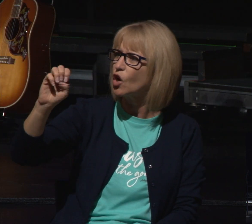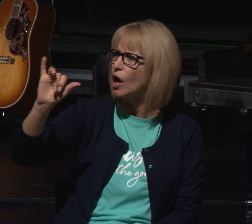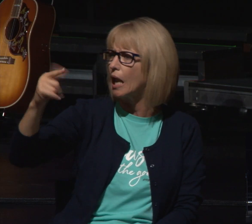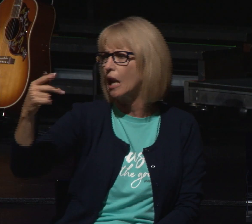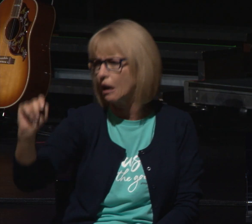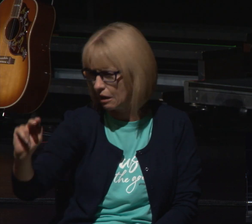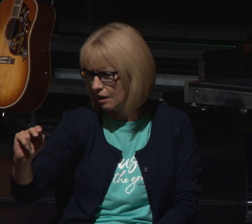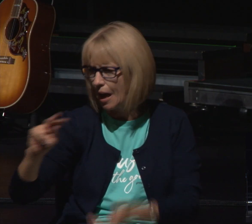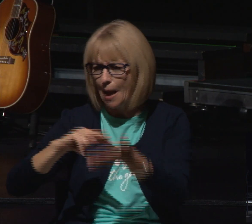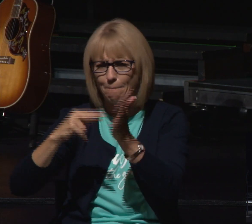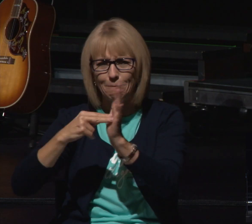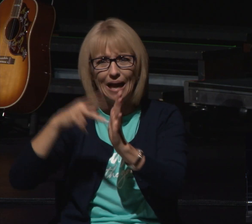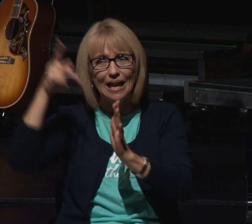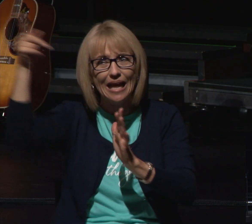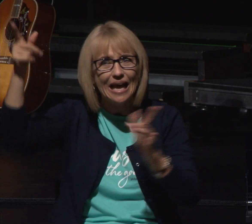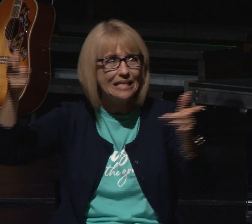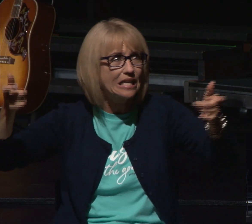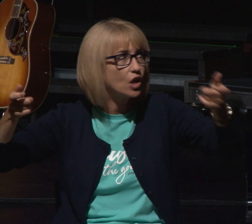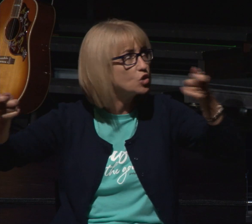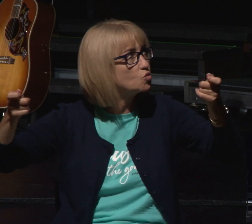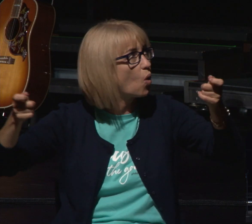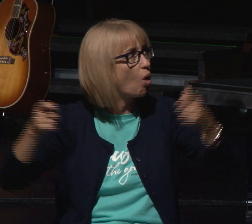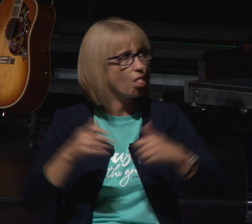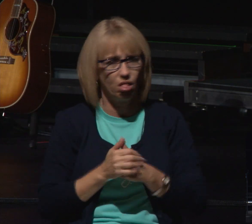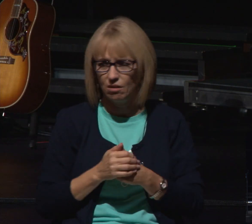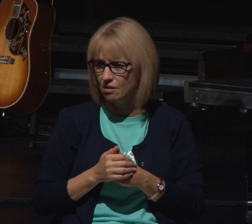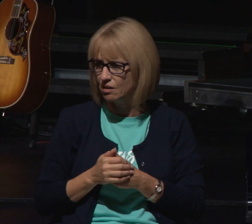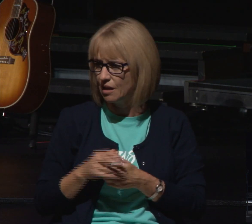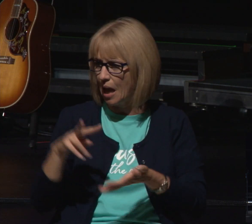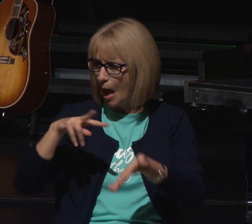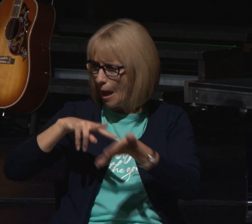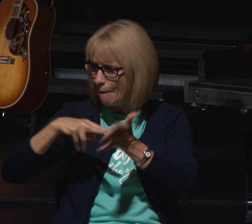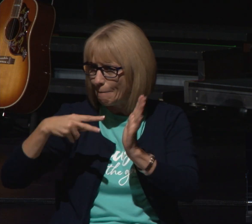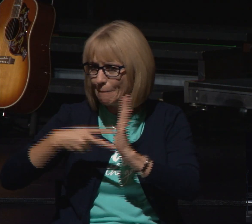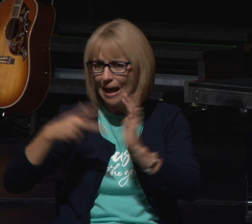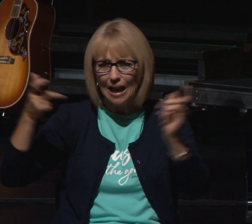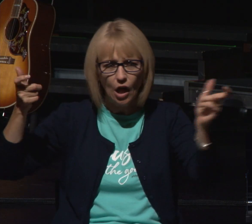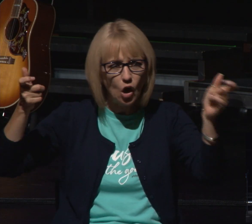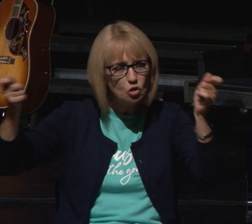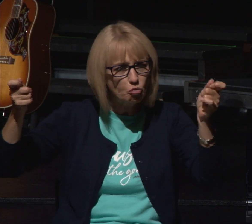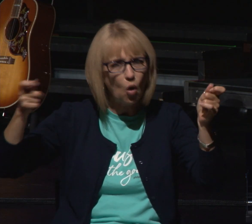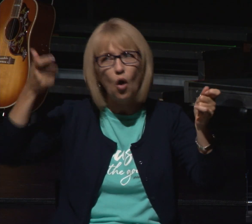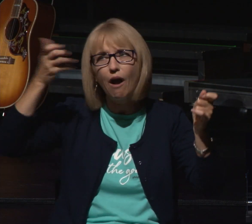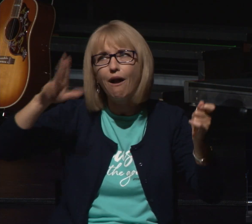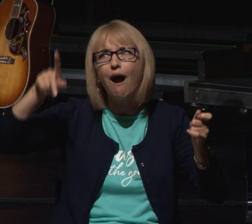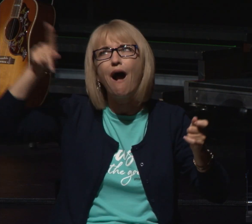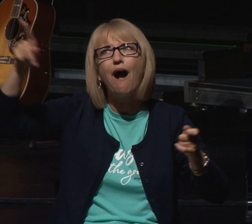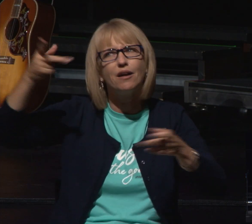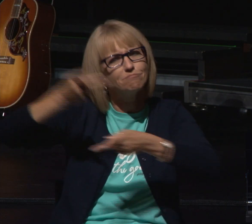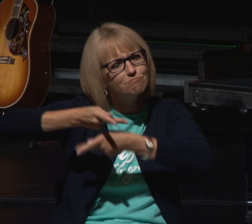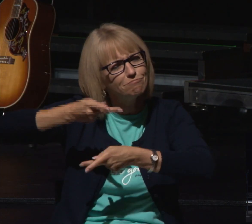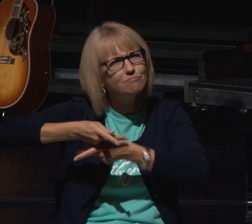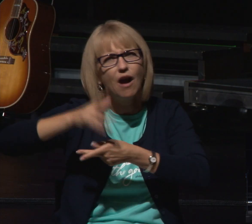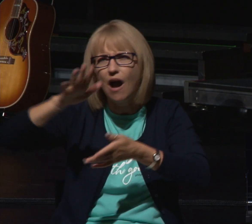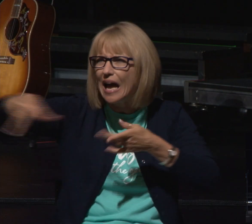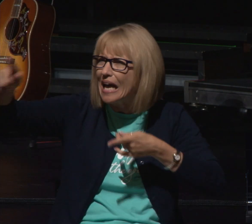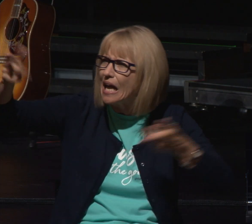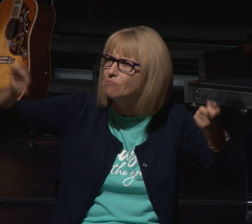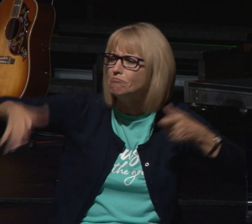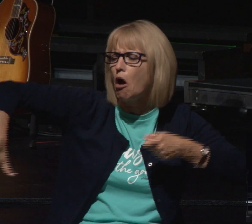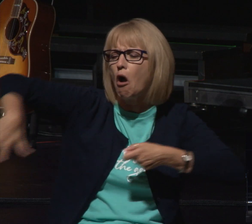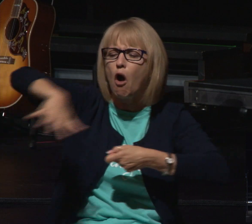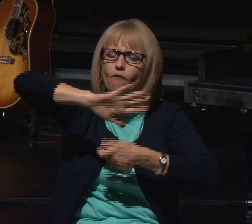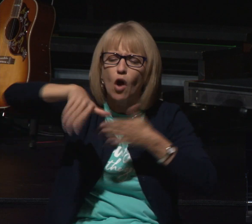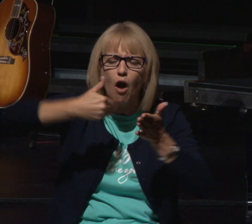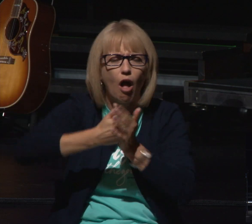over all he is there and a couple chapters in chapter 39 we're going to see joseph use that phrase over and over in the midst of a painful